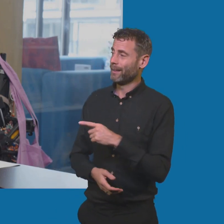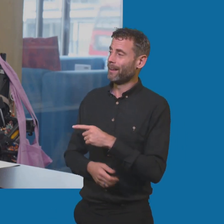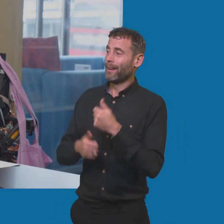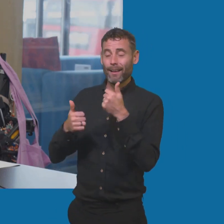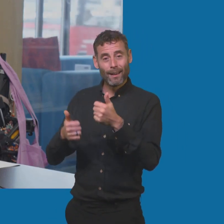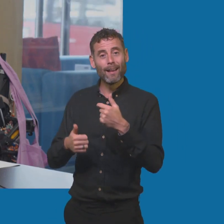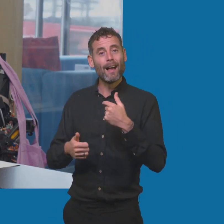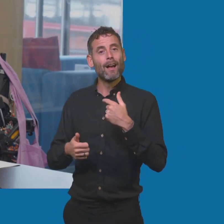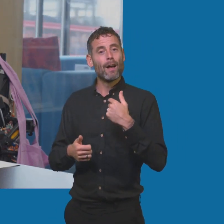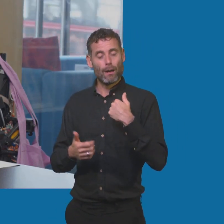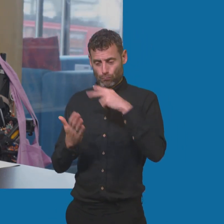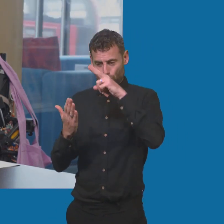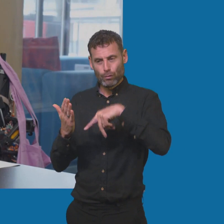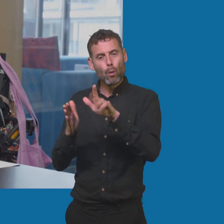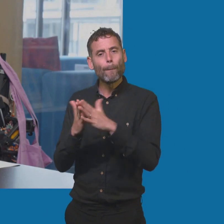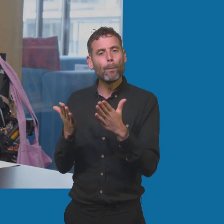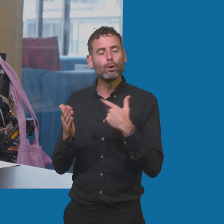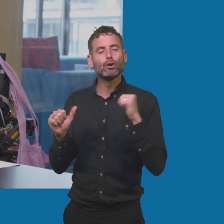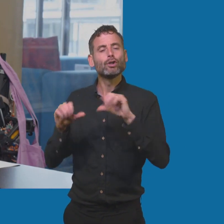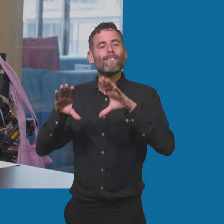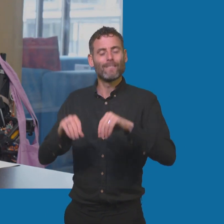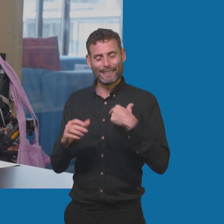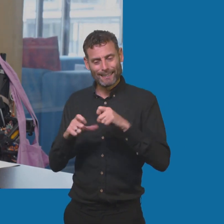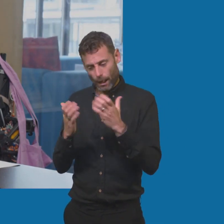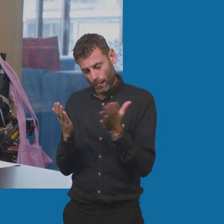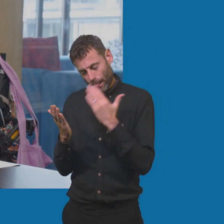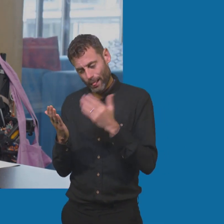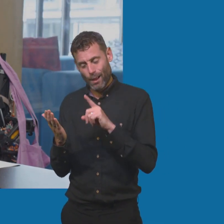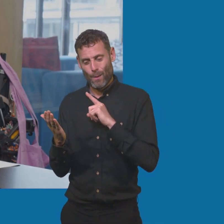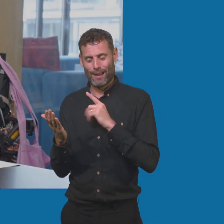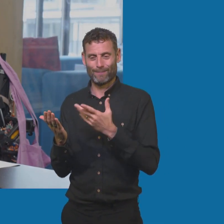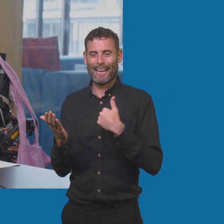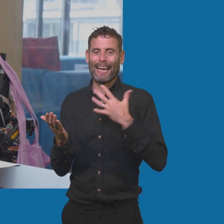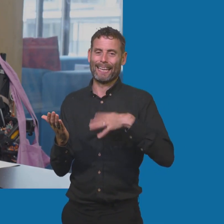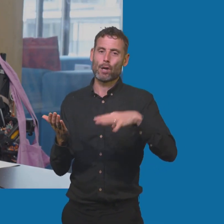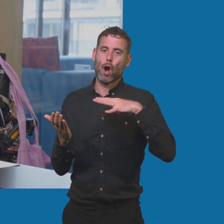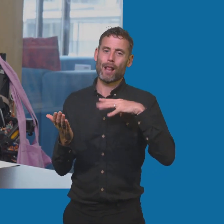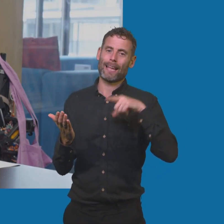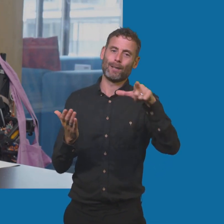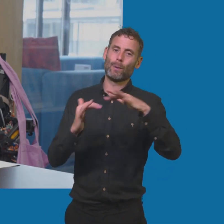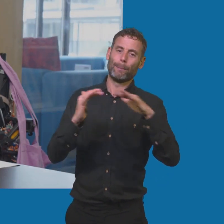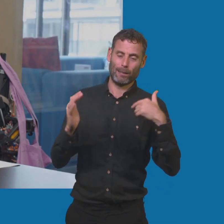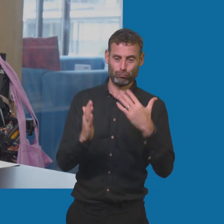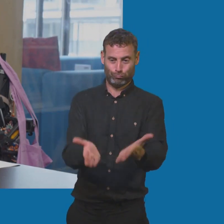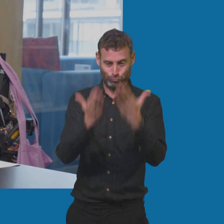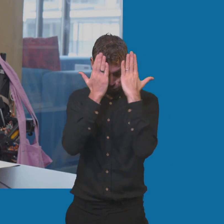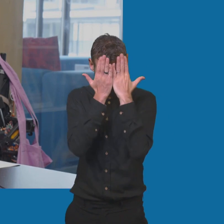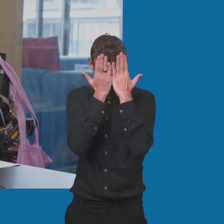All right. I've started reading your book, actually, but I'm waiting for a beach holiday to actually dive right into it. So bear with me.